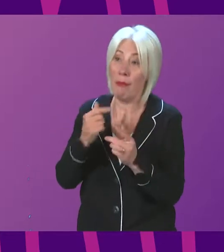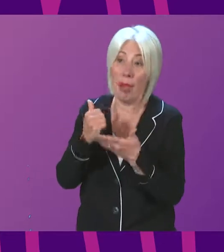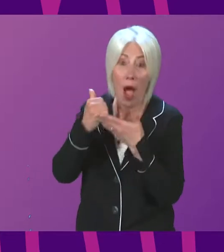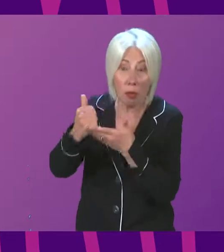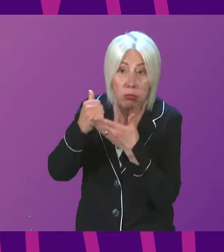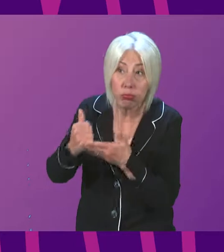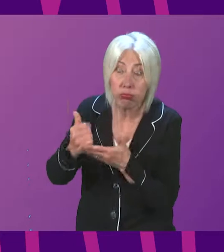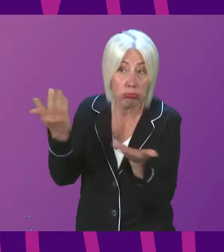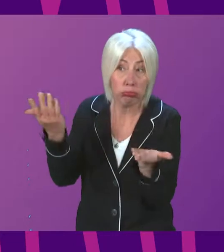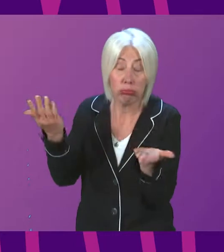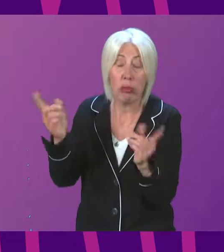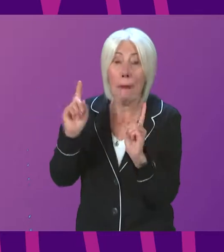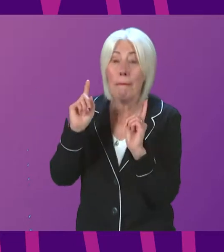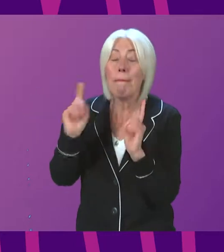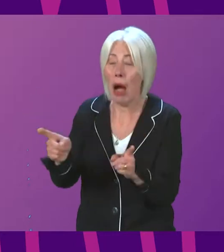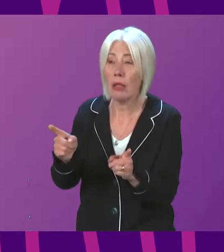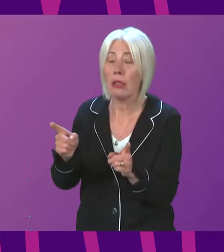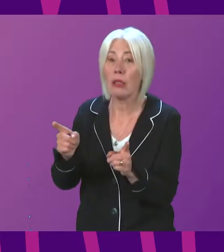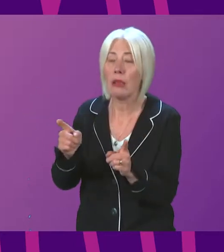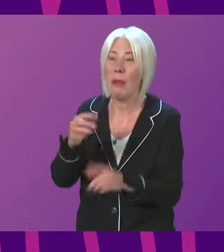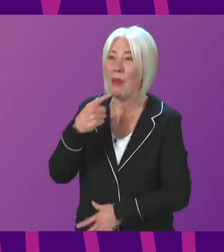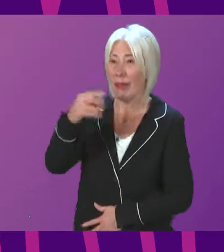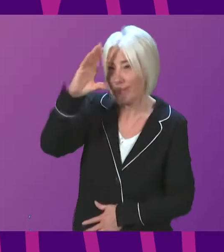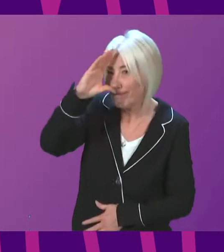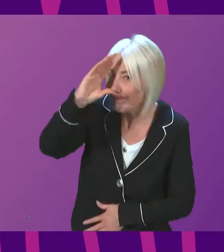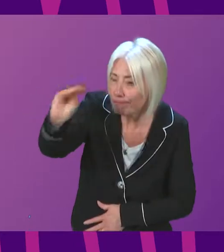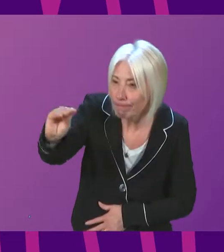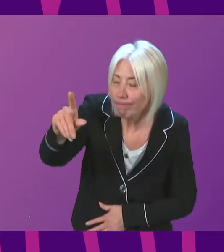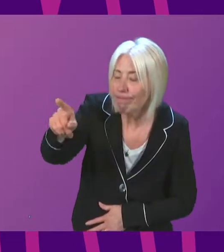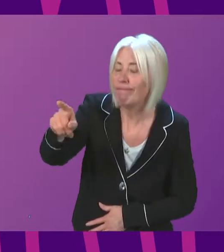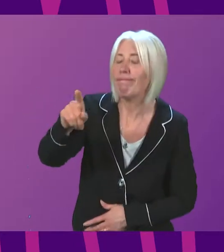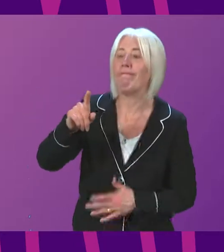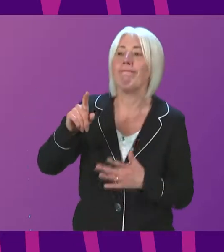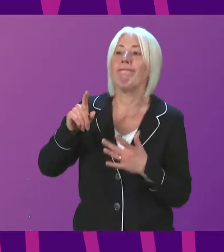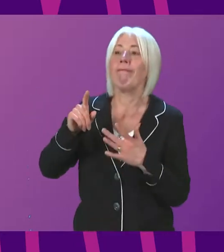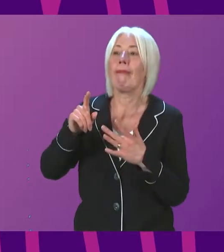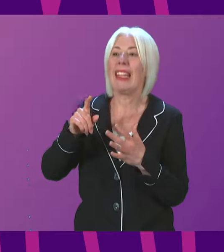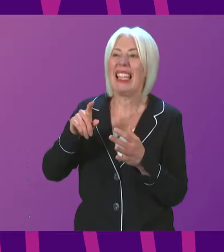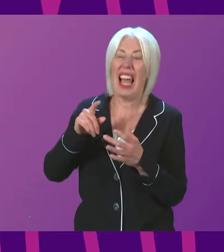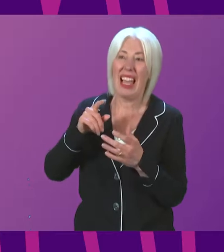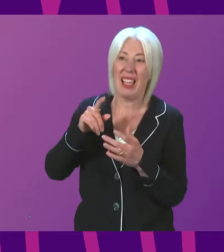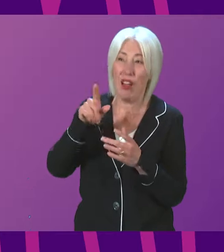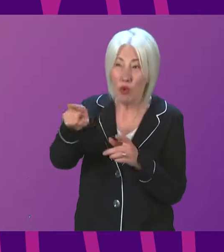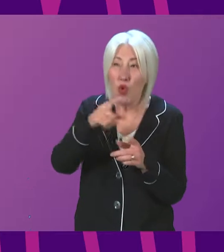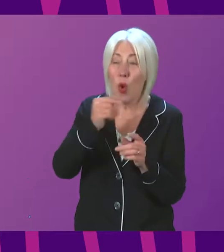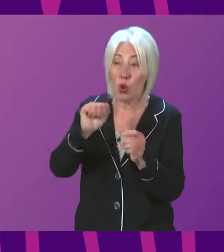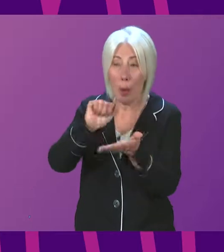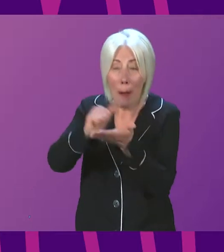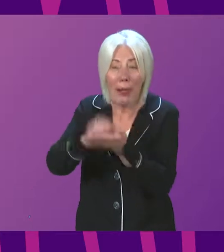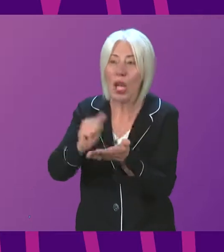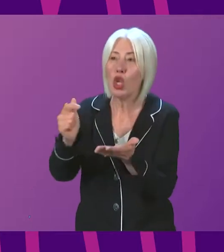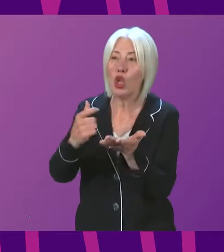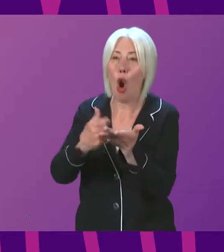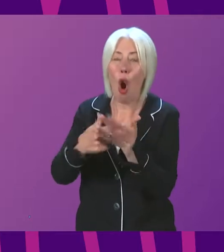its full form, but we may say to Lady Poole in relation to referencing that or in publishing that,